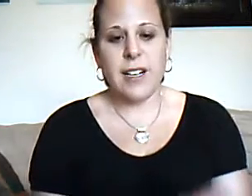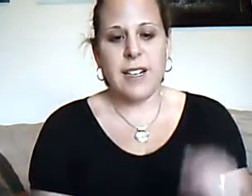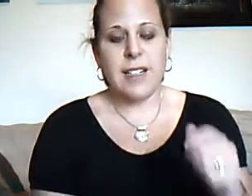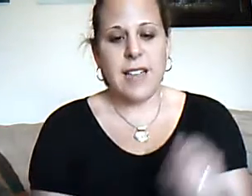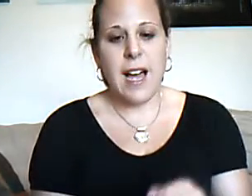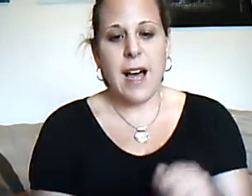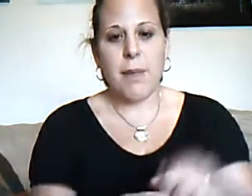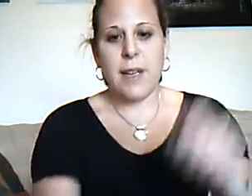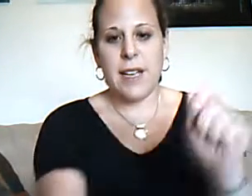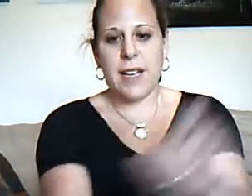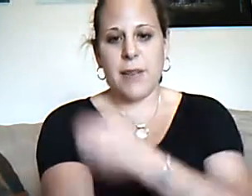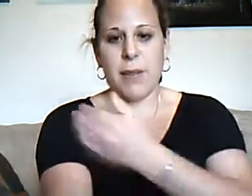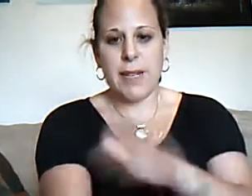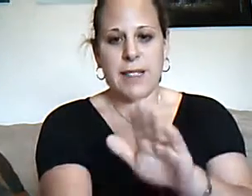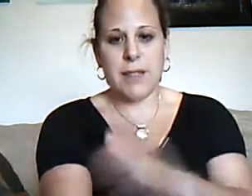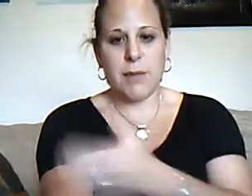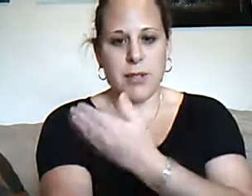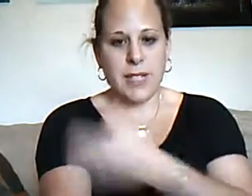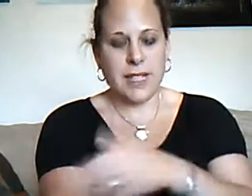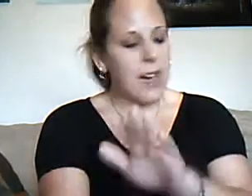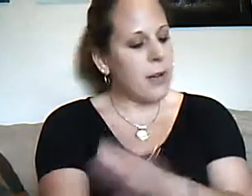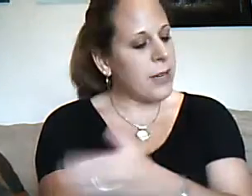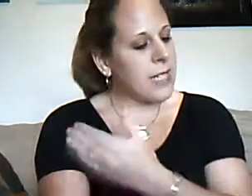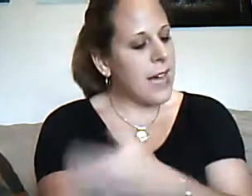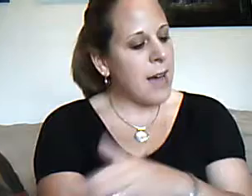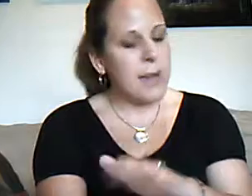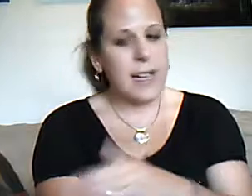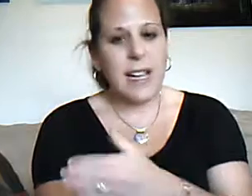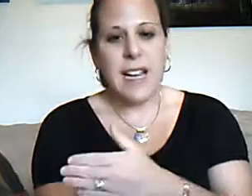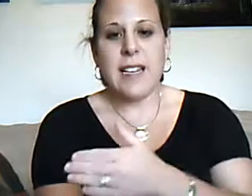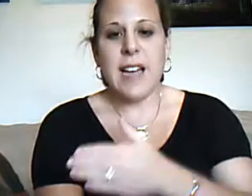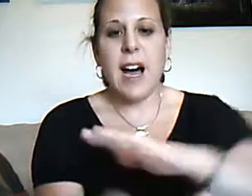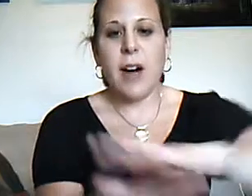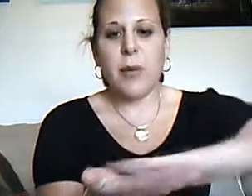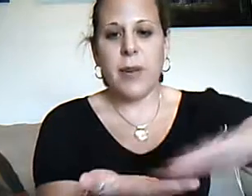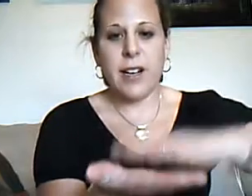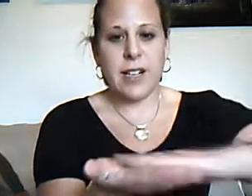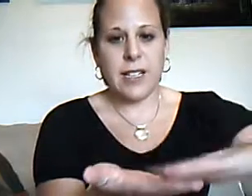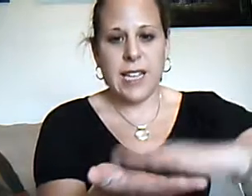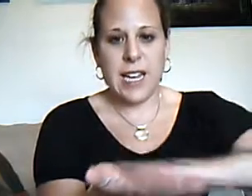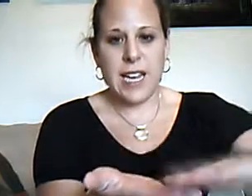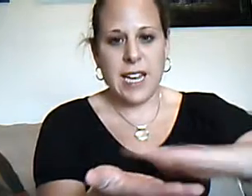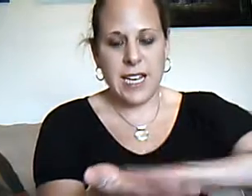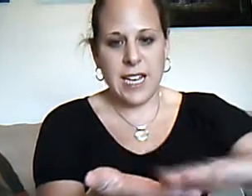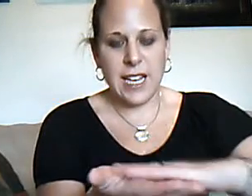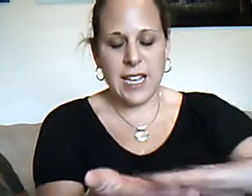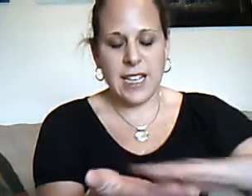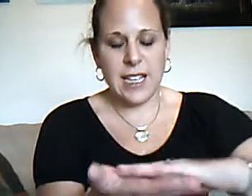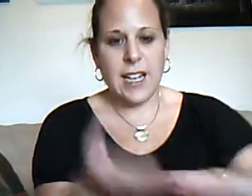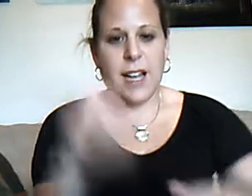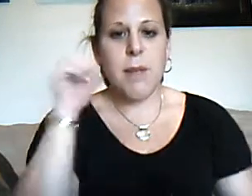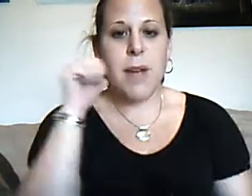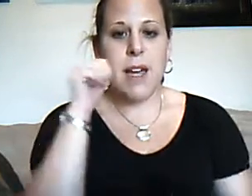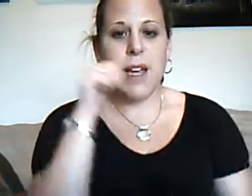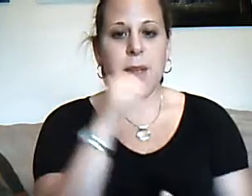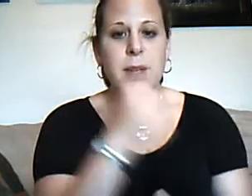tapping. And we made some music, now we're tapping, now we're cleaning, baby